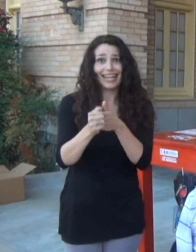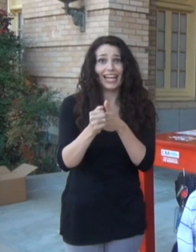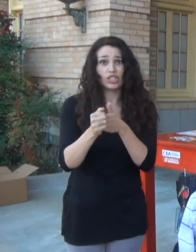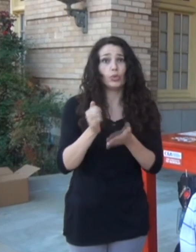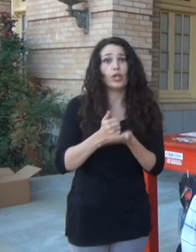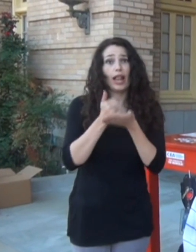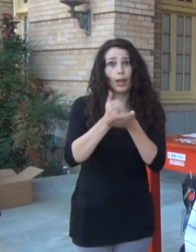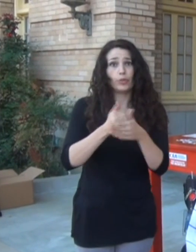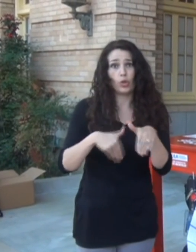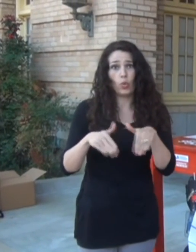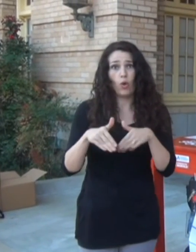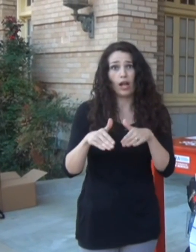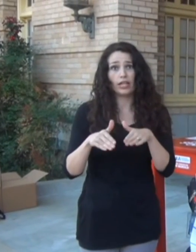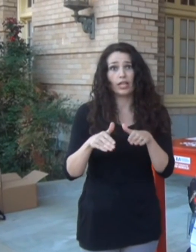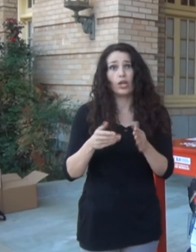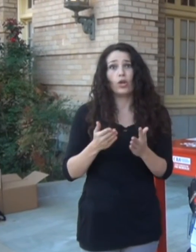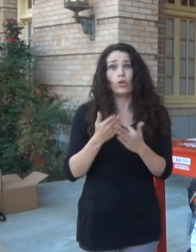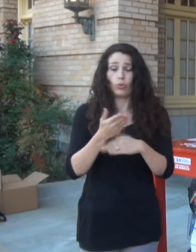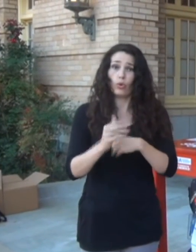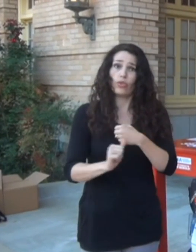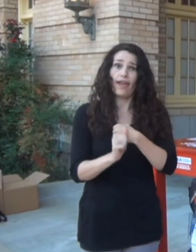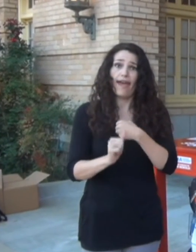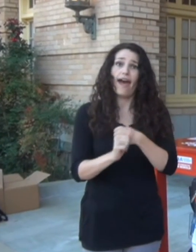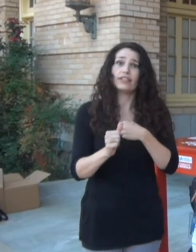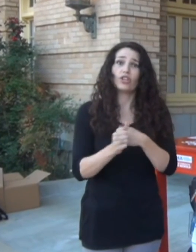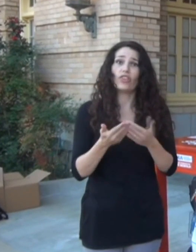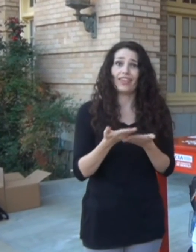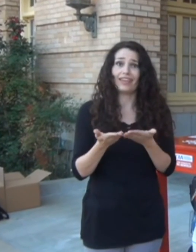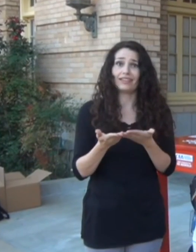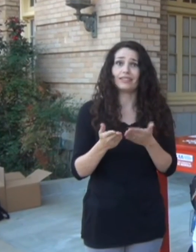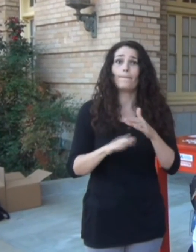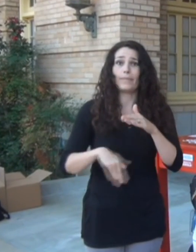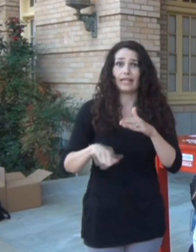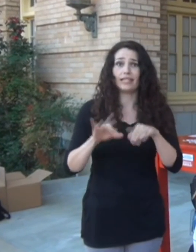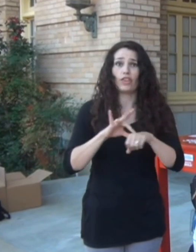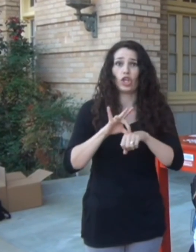through the hazards that have now occurred based on the earthway.